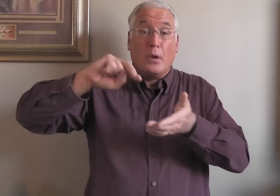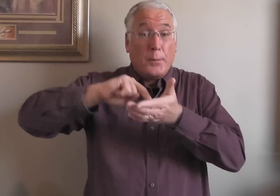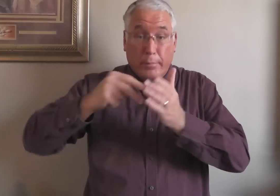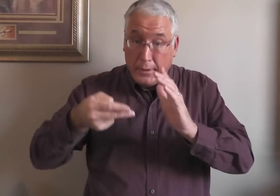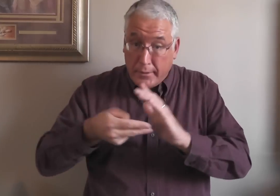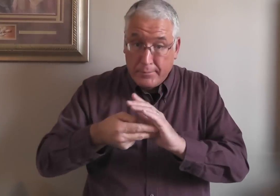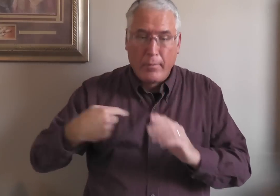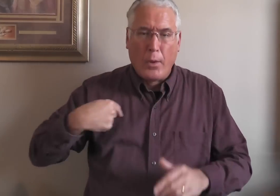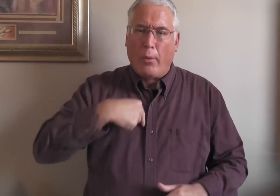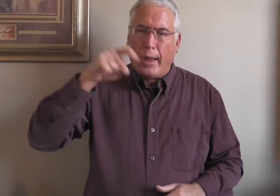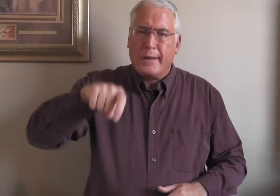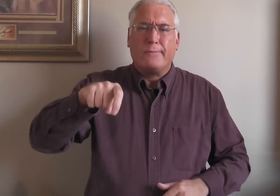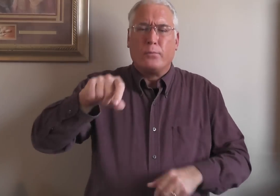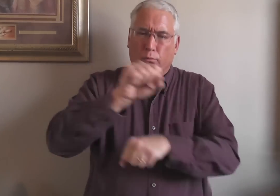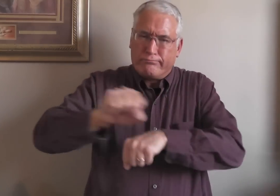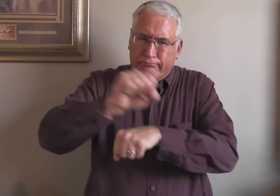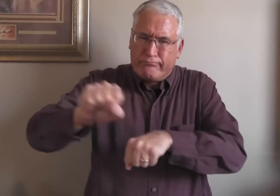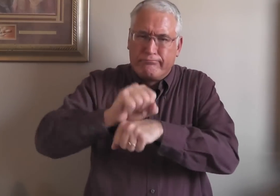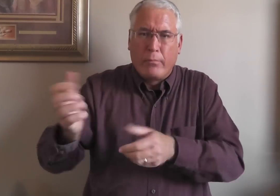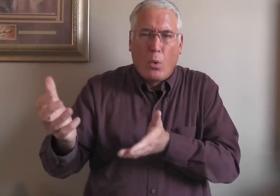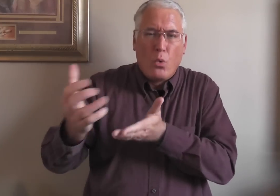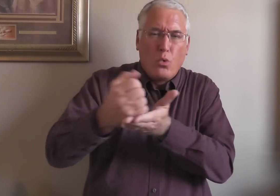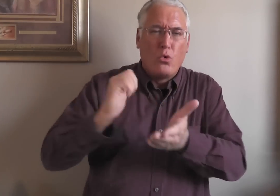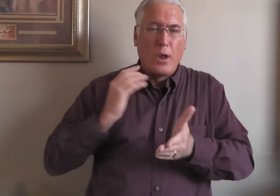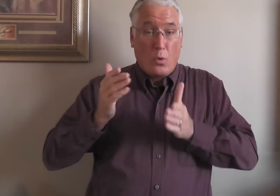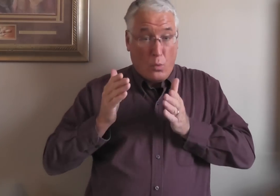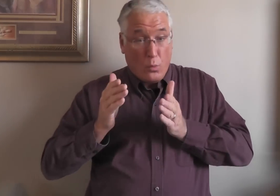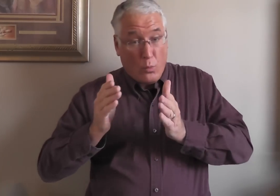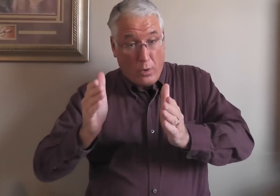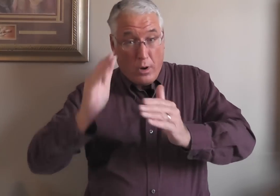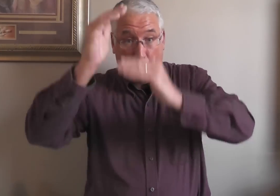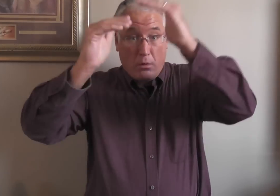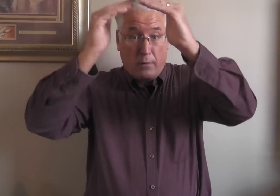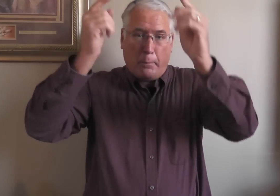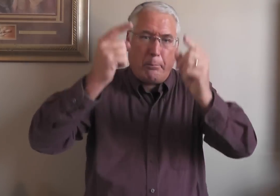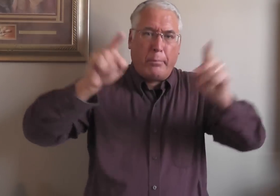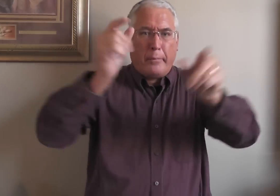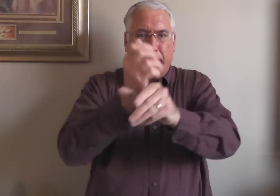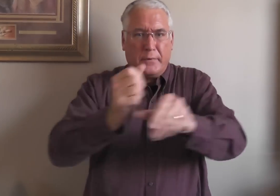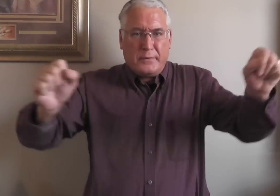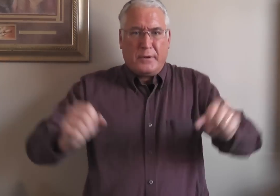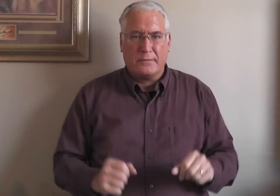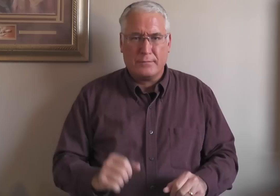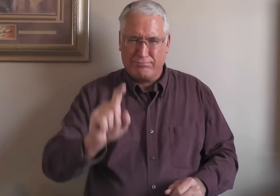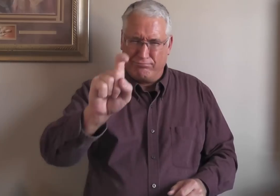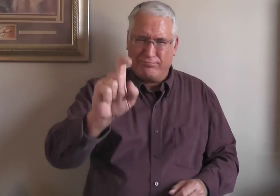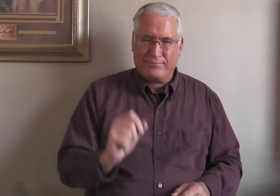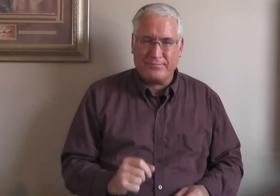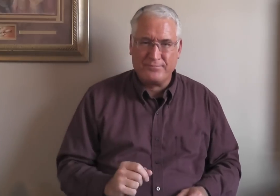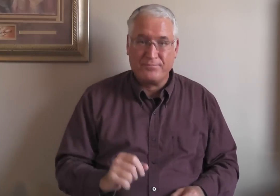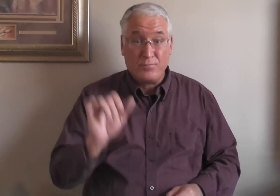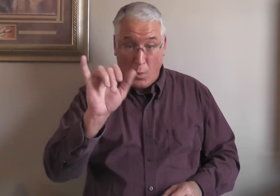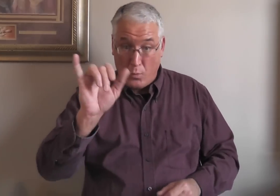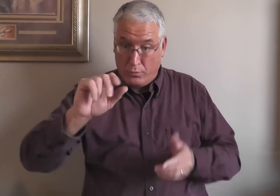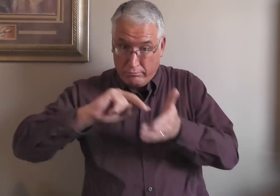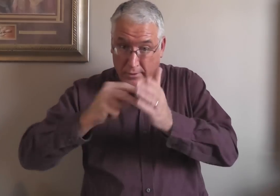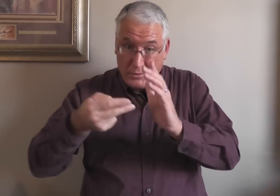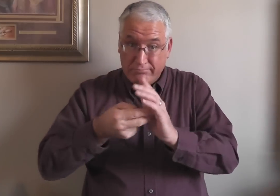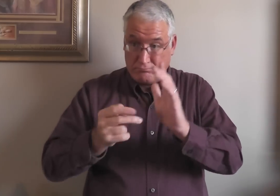ourselves, that means that we need to work to earn our way to heaven. To have salvation successful. Is that